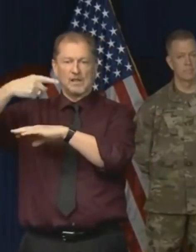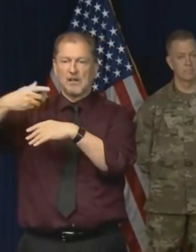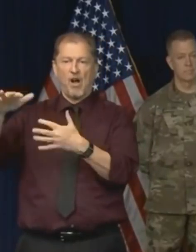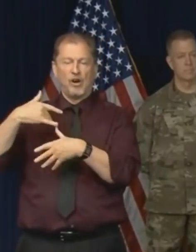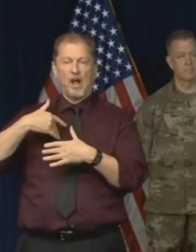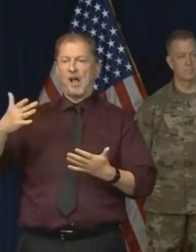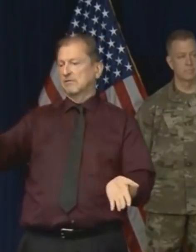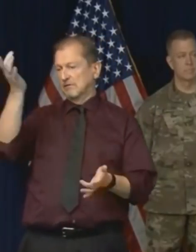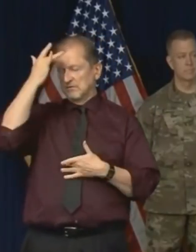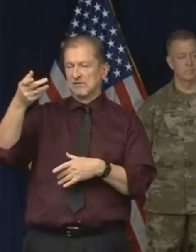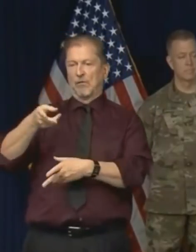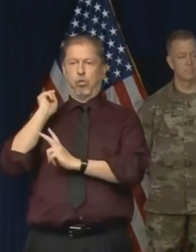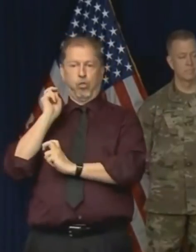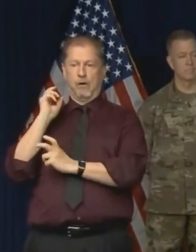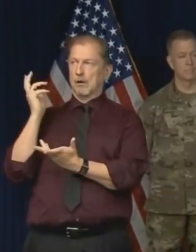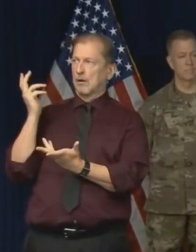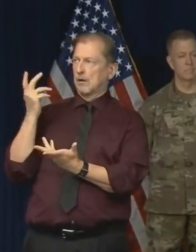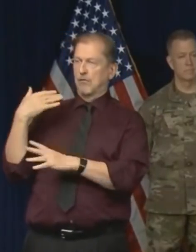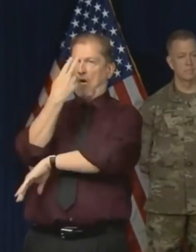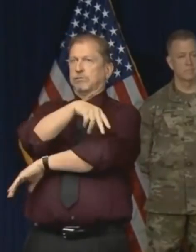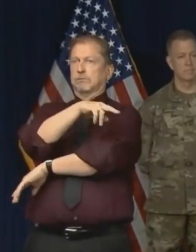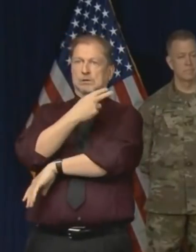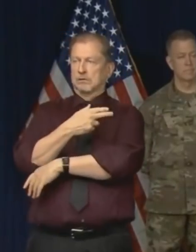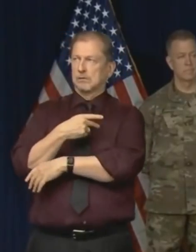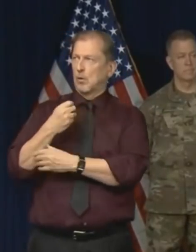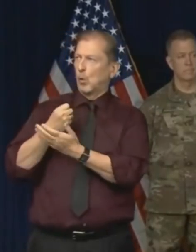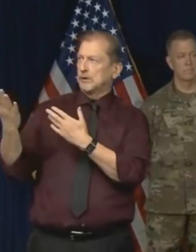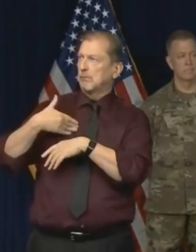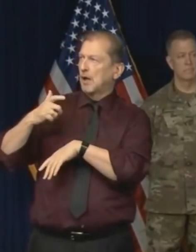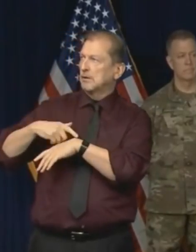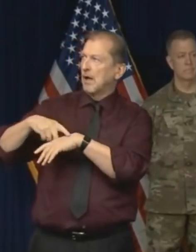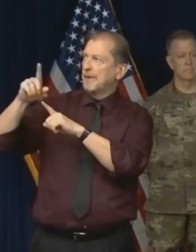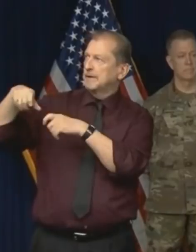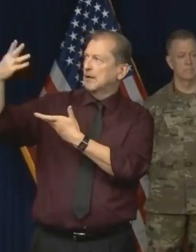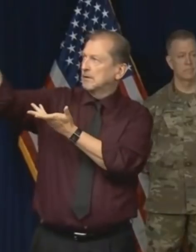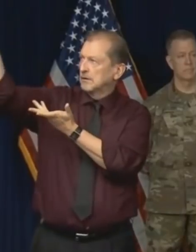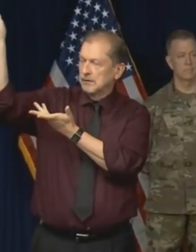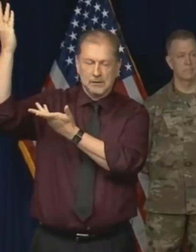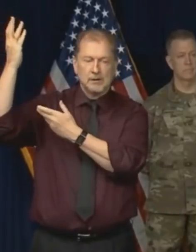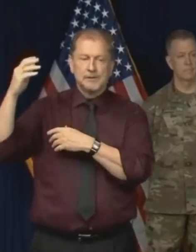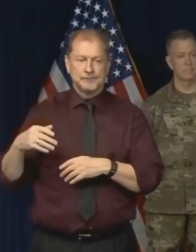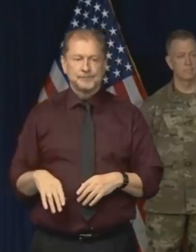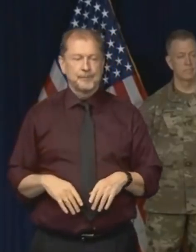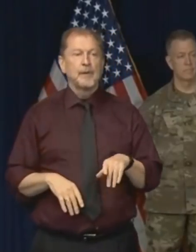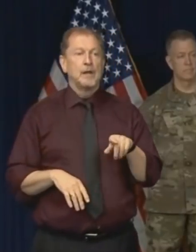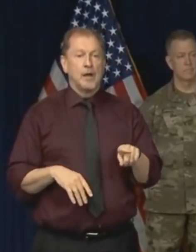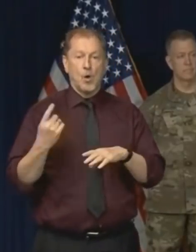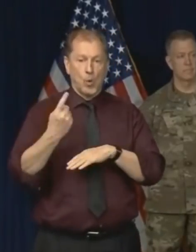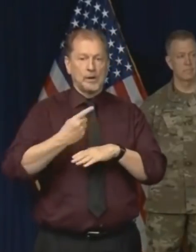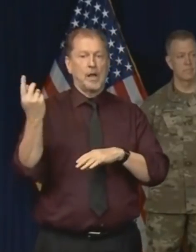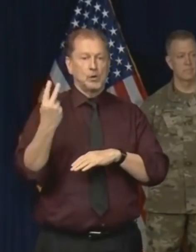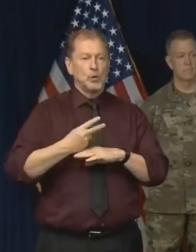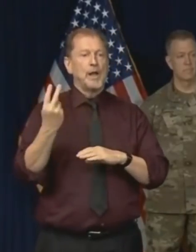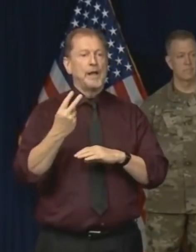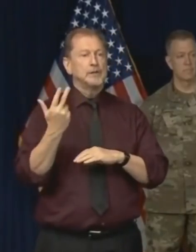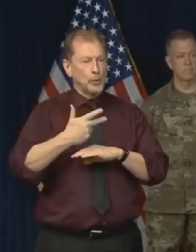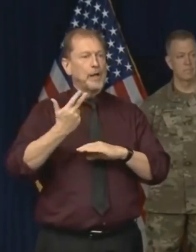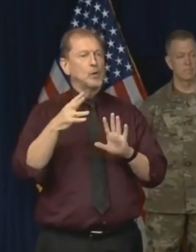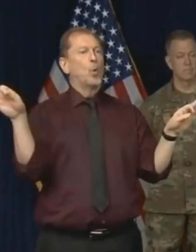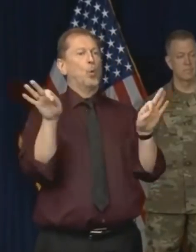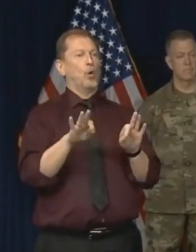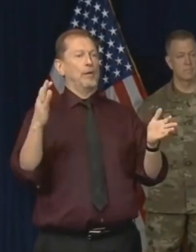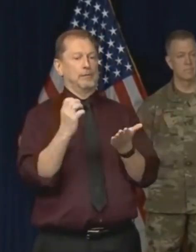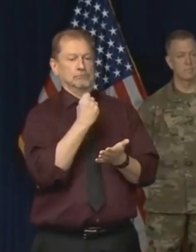experiencing all of it and in the hospital and, you you didn't need to know at that point. But one or two days in or three days in,